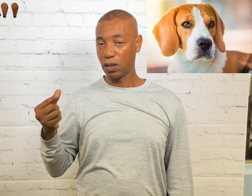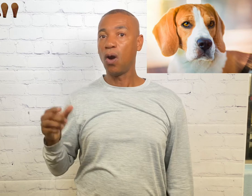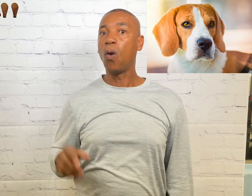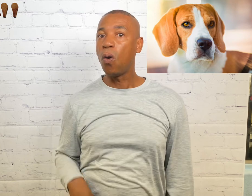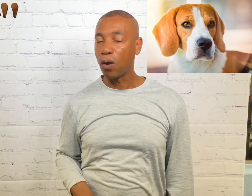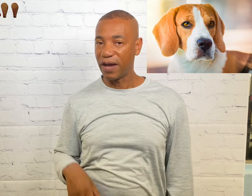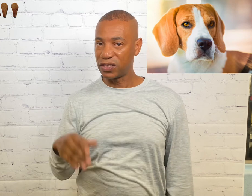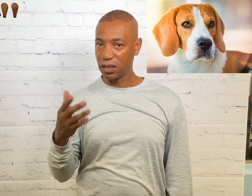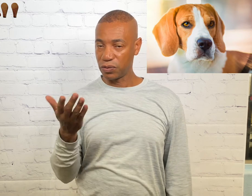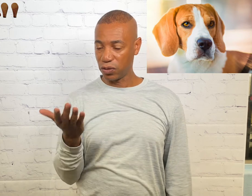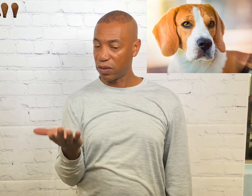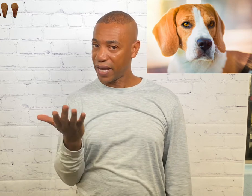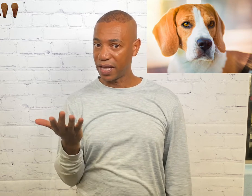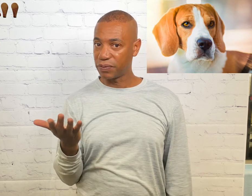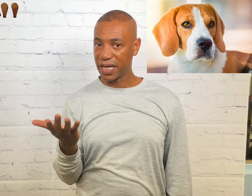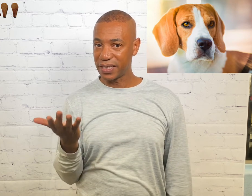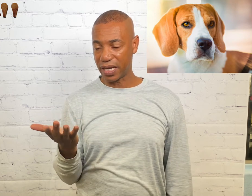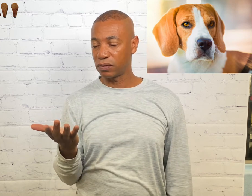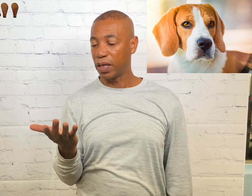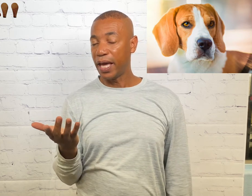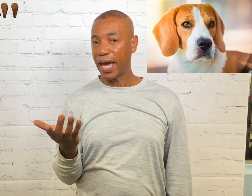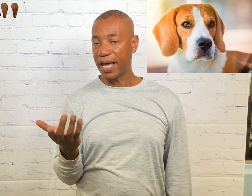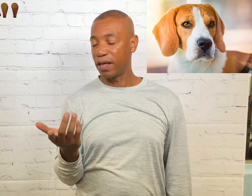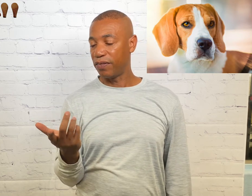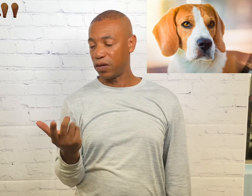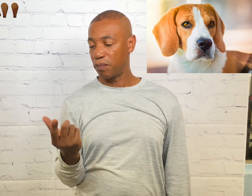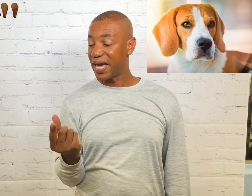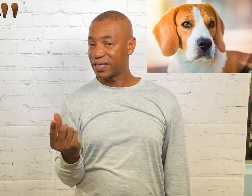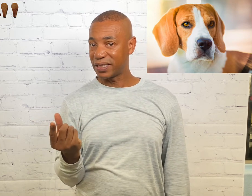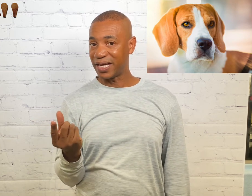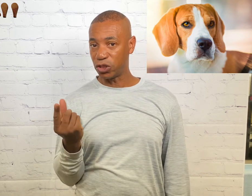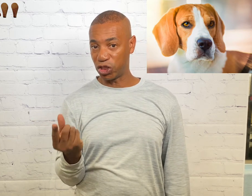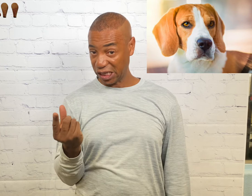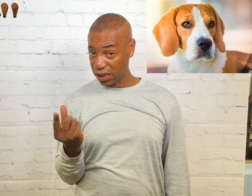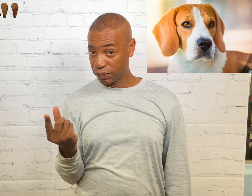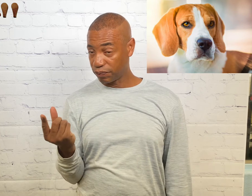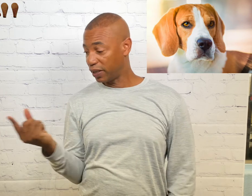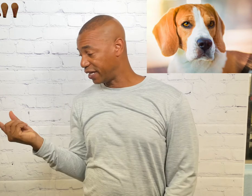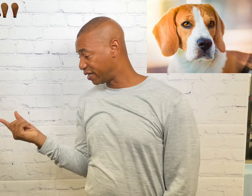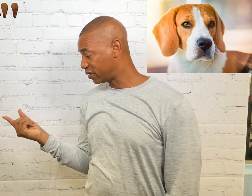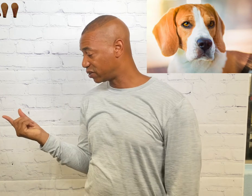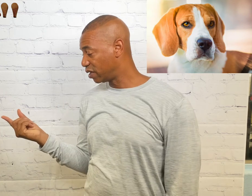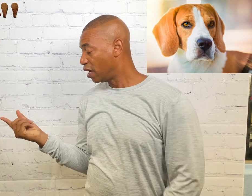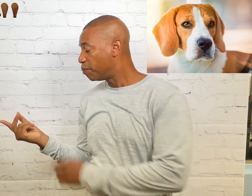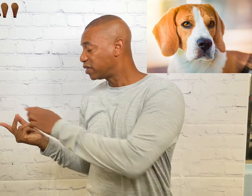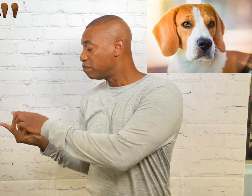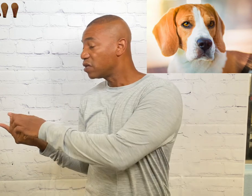Or I've seen them turn their hand upside down and they'll make the sign G like this but the middle